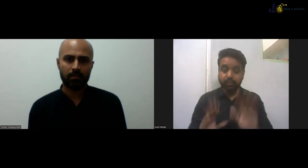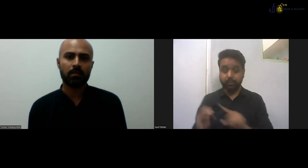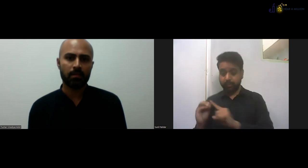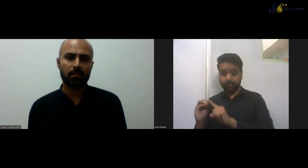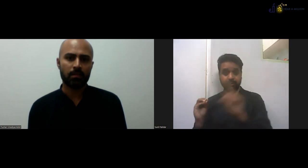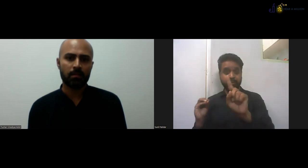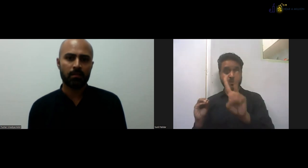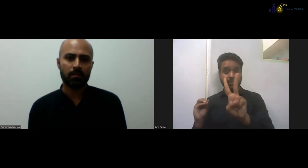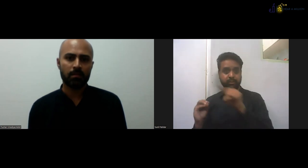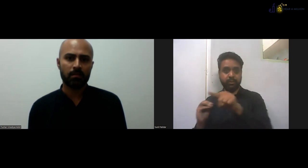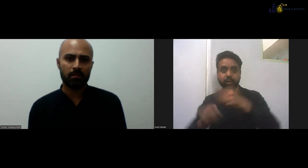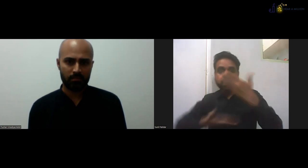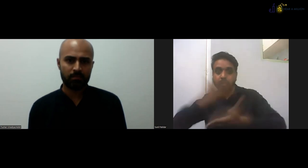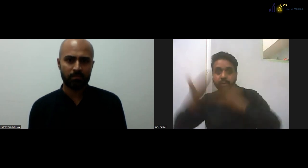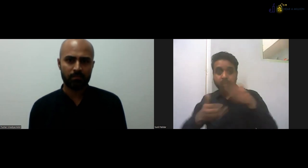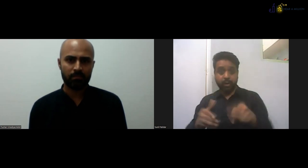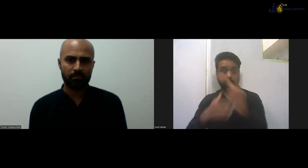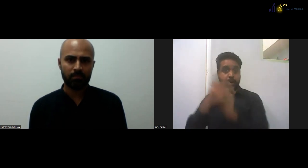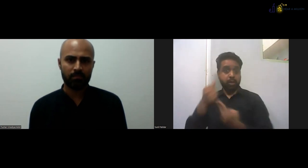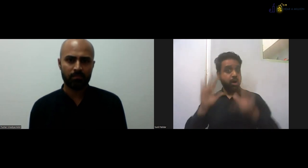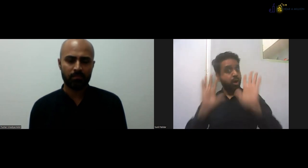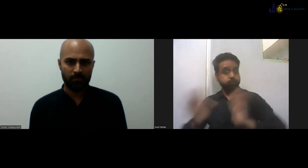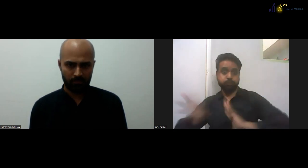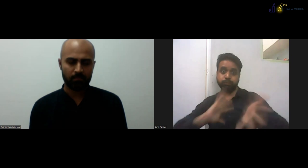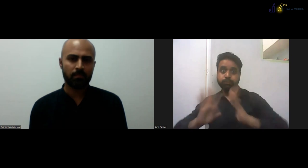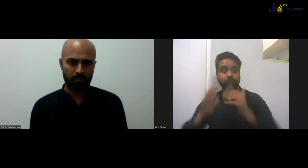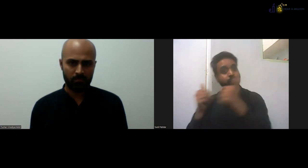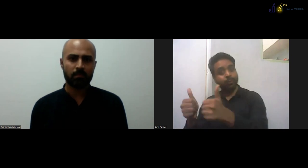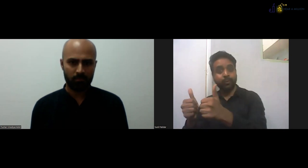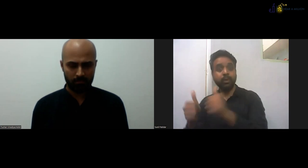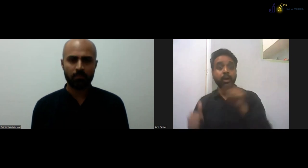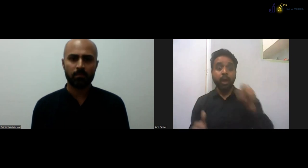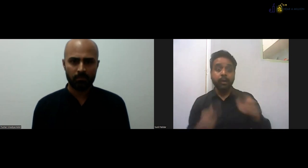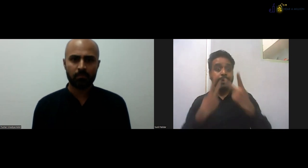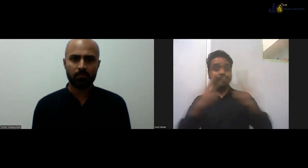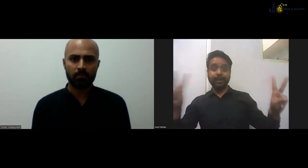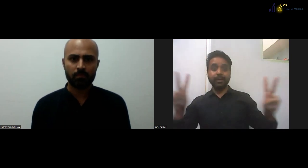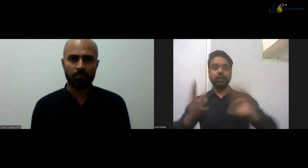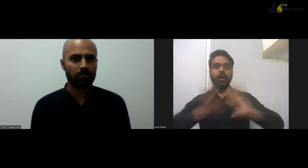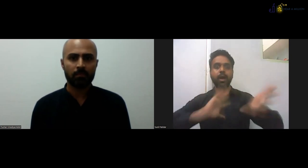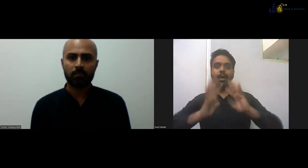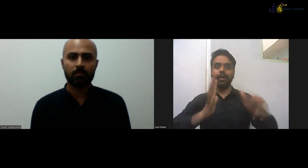change and so much brilliance and we teach bilingually.